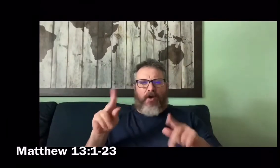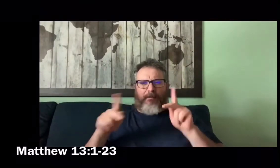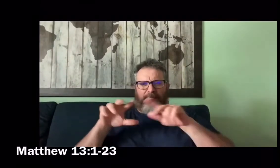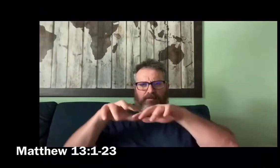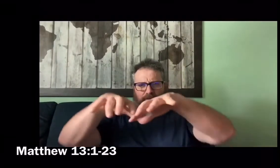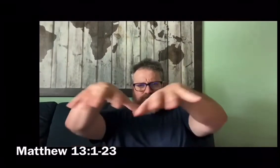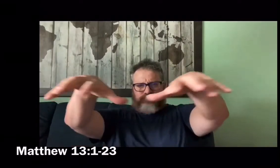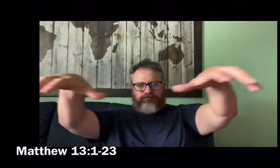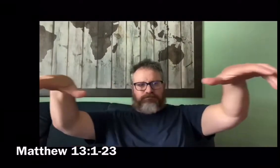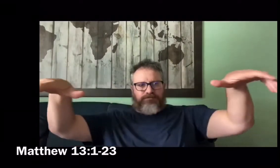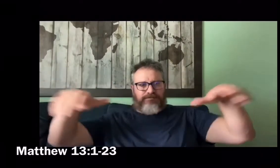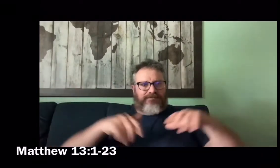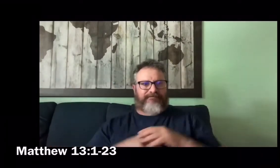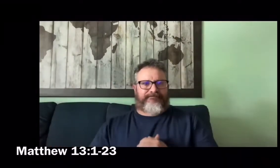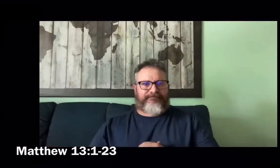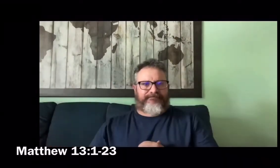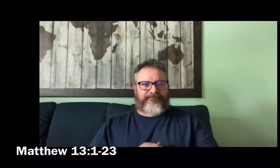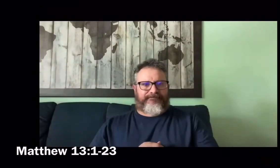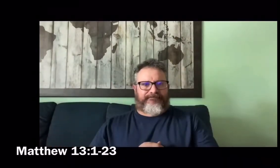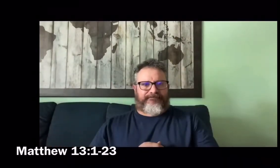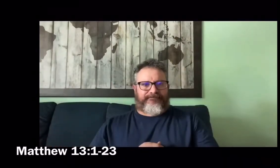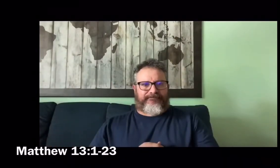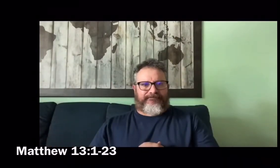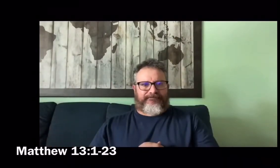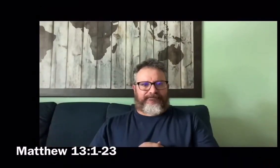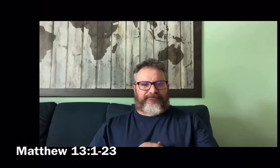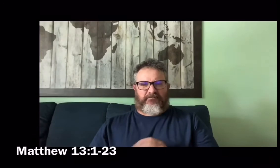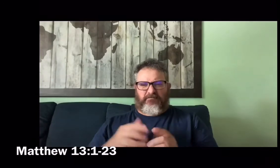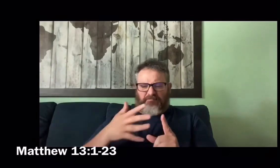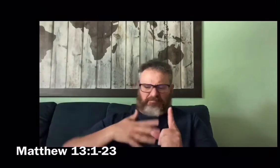Such large crowds gathered around him